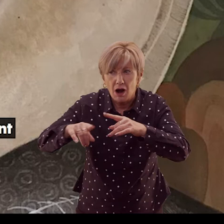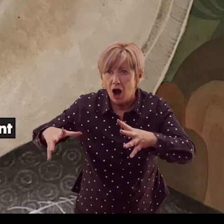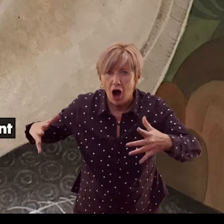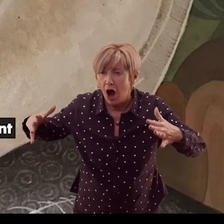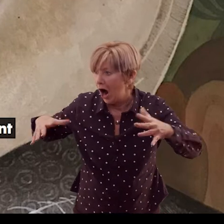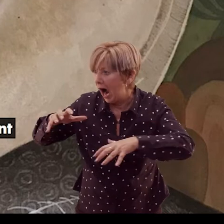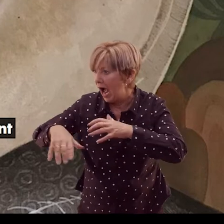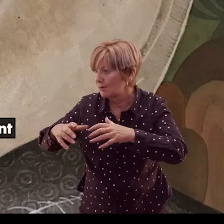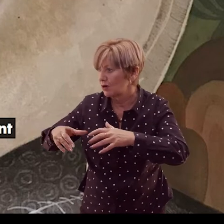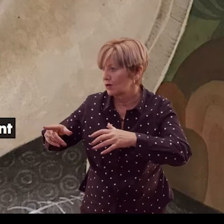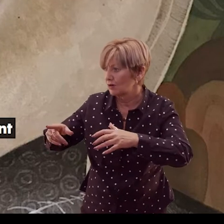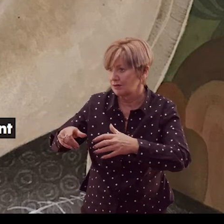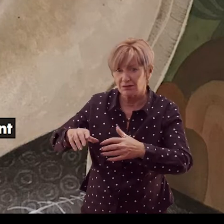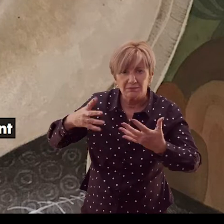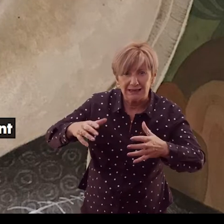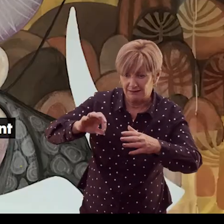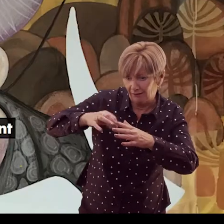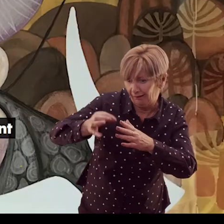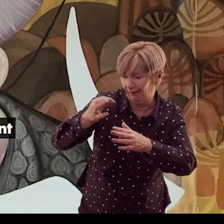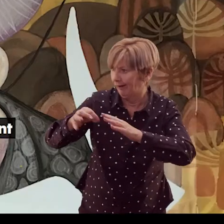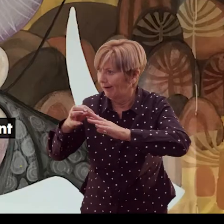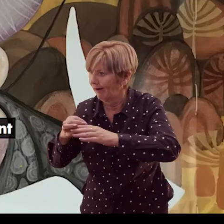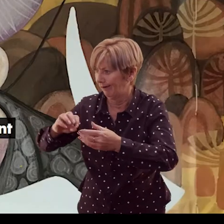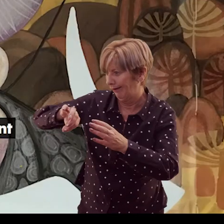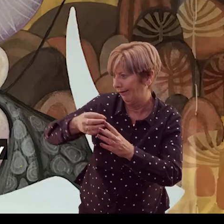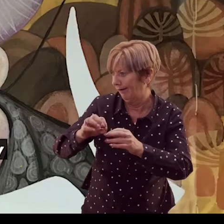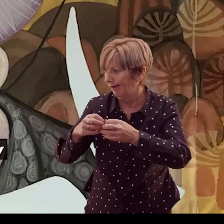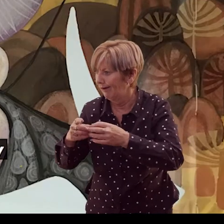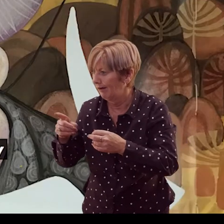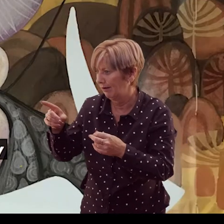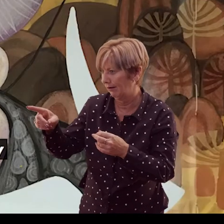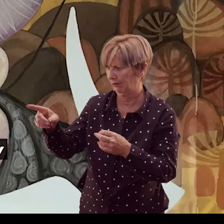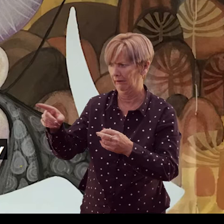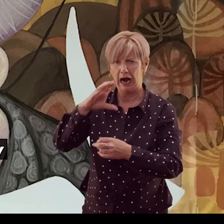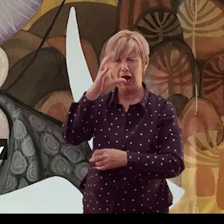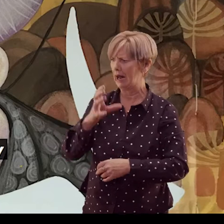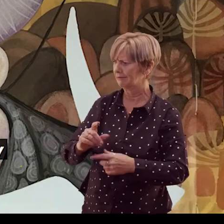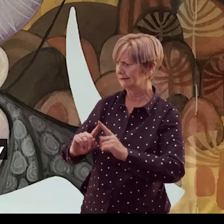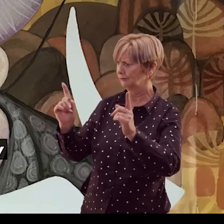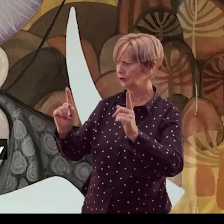Only Rhino and Elephant were still cutting their material. They had chosen a very strong grey cloth.